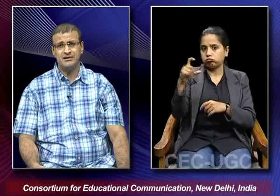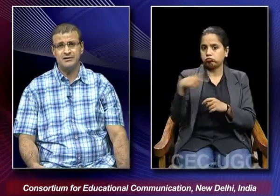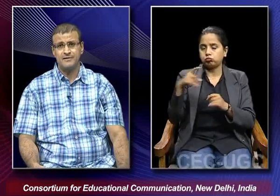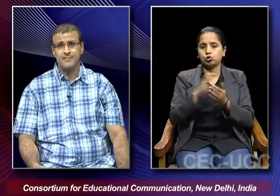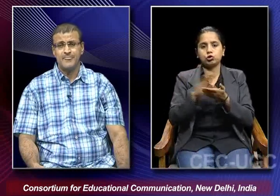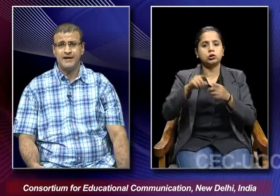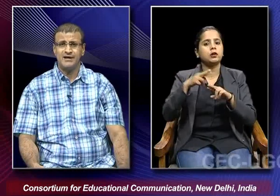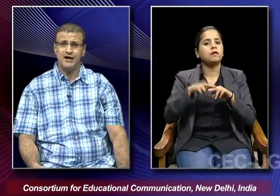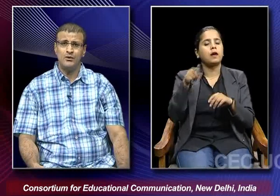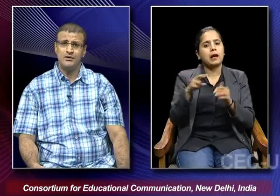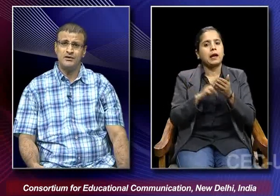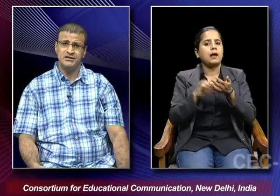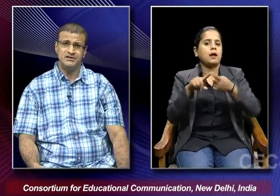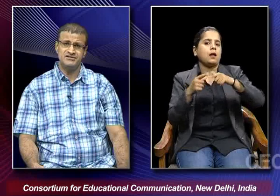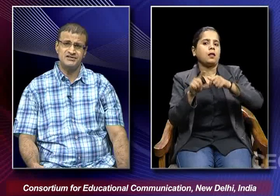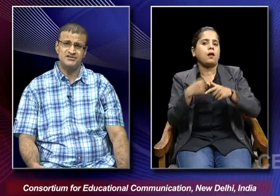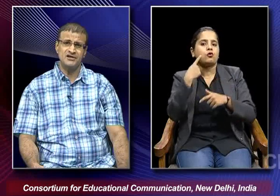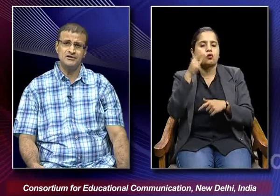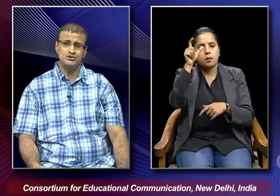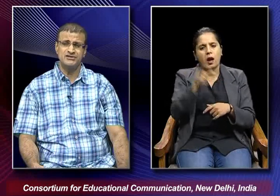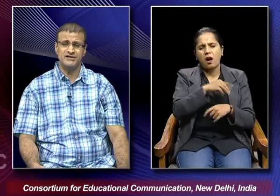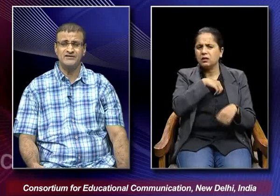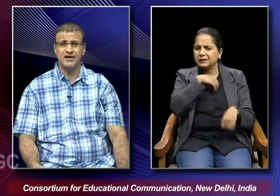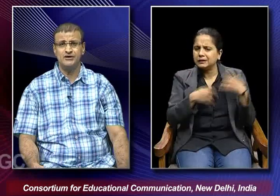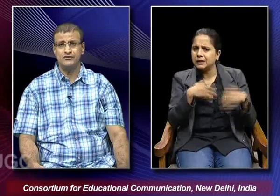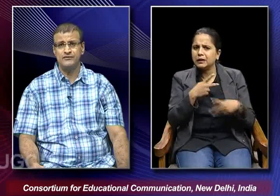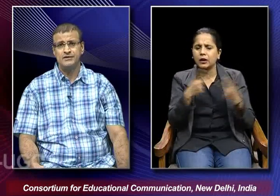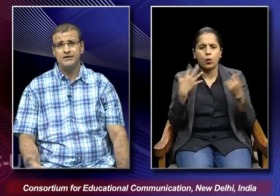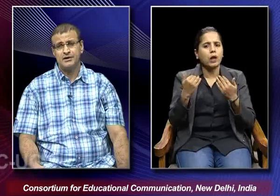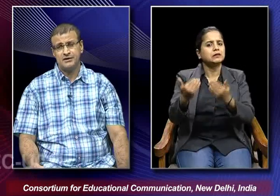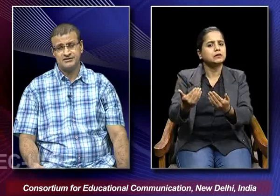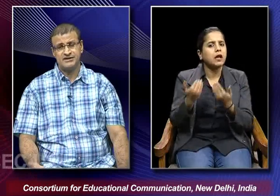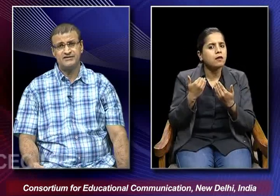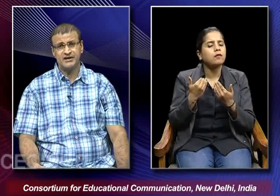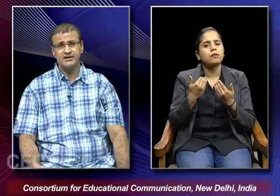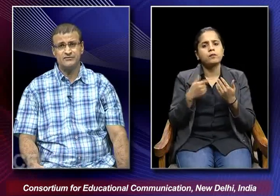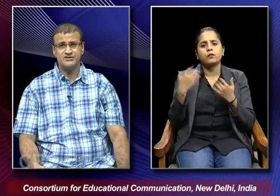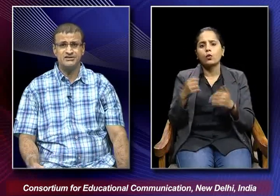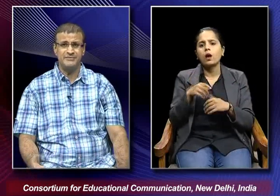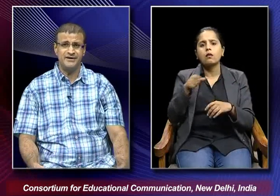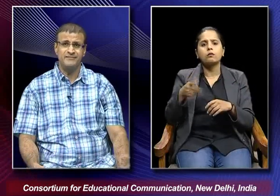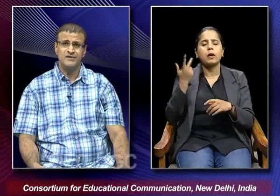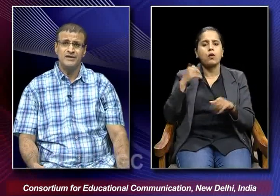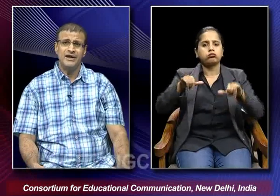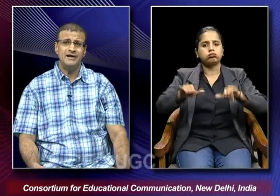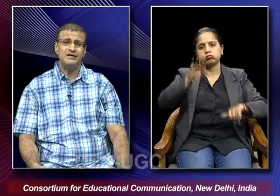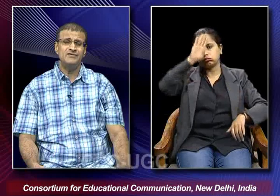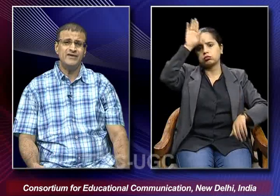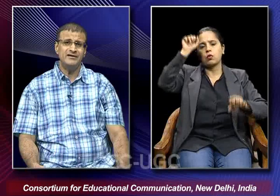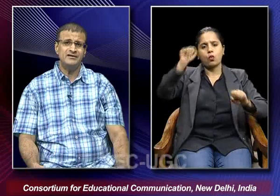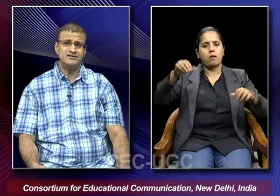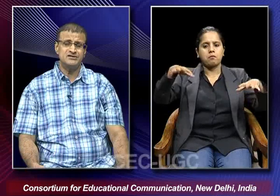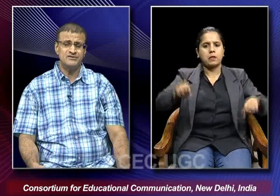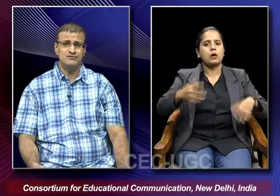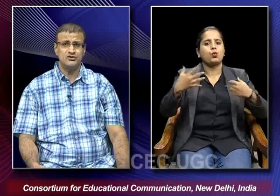Palkar and how he has struggled to save the kingdom which he made. And we